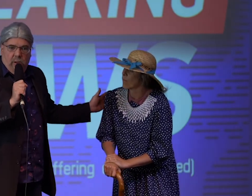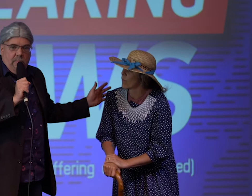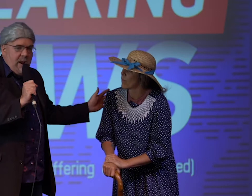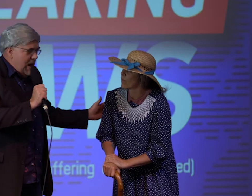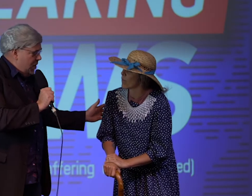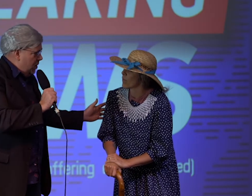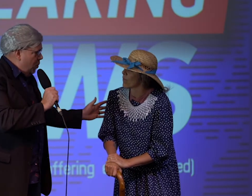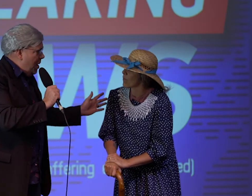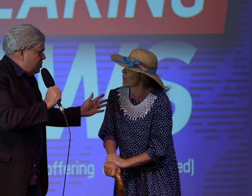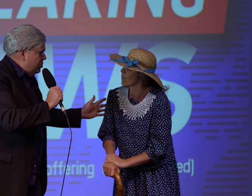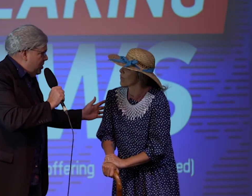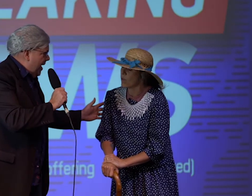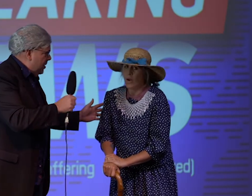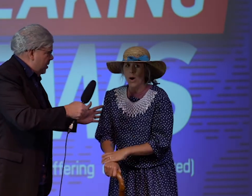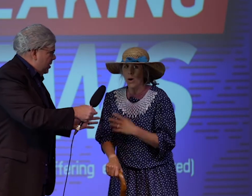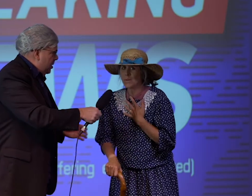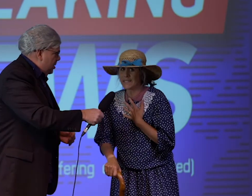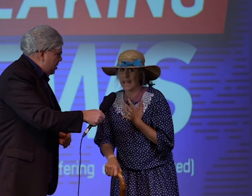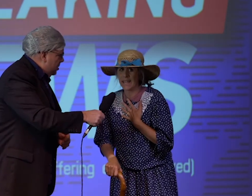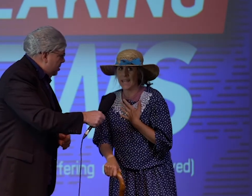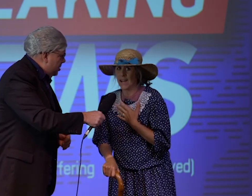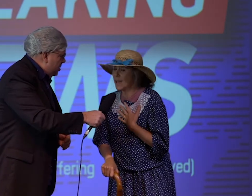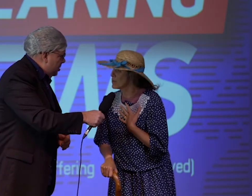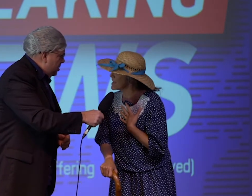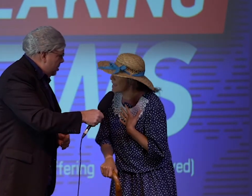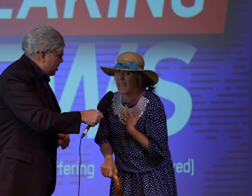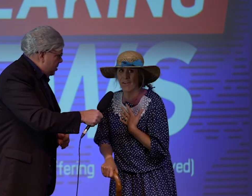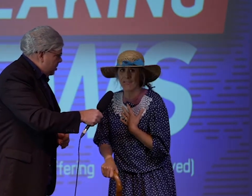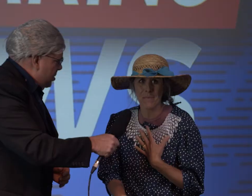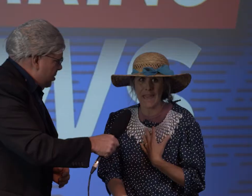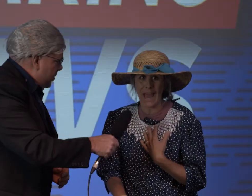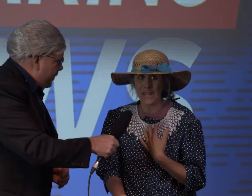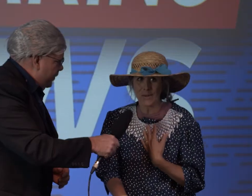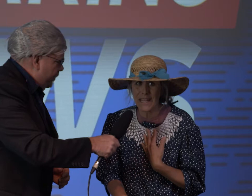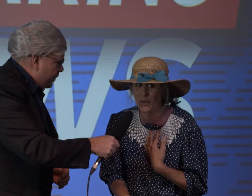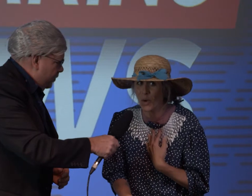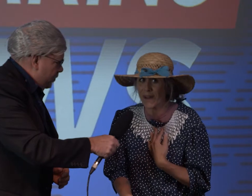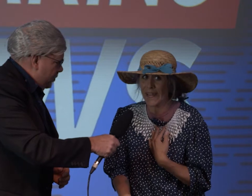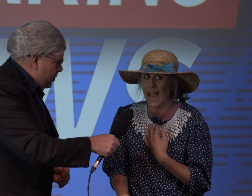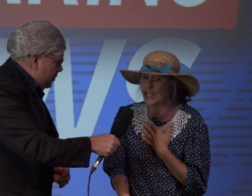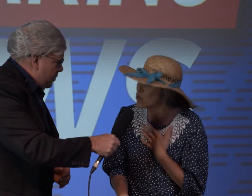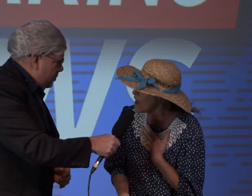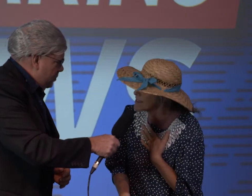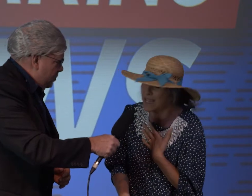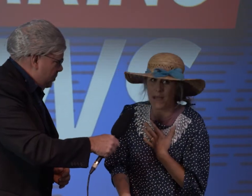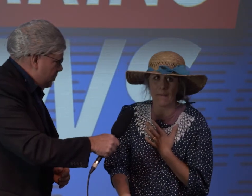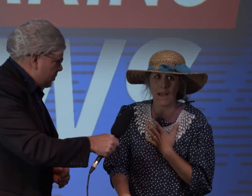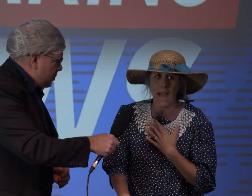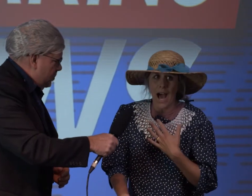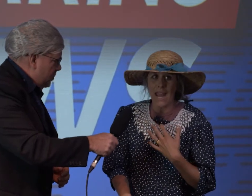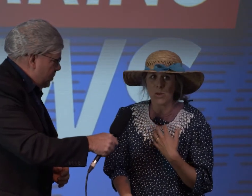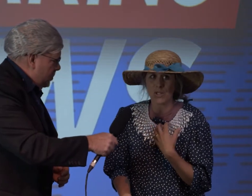ma'am why would you do that oh sonny god will take care of me i don't need to worry i trust